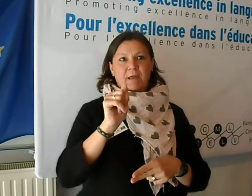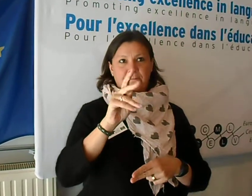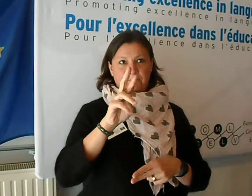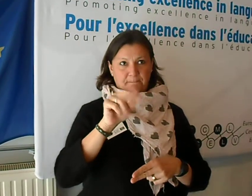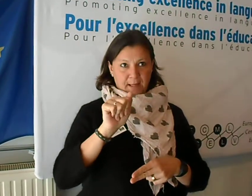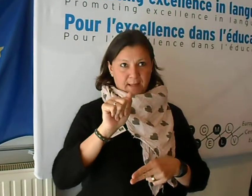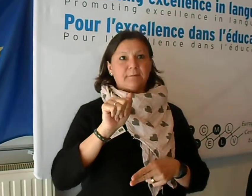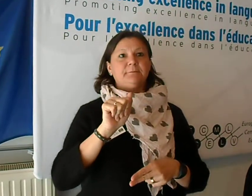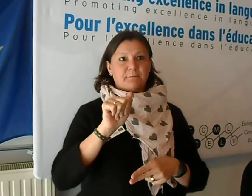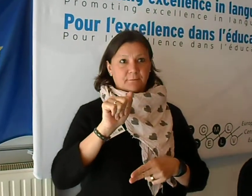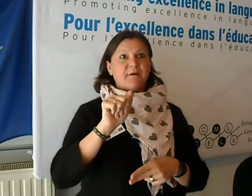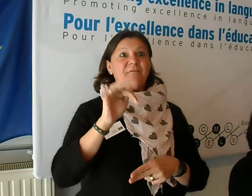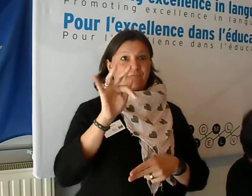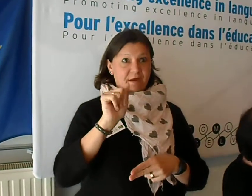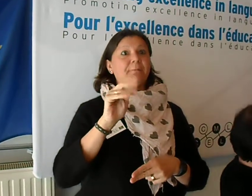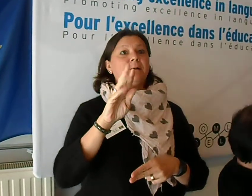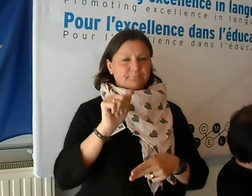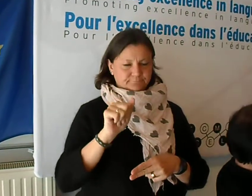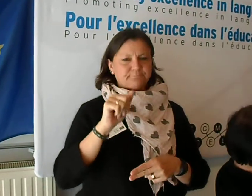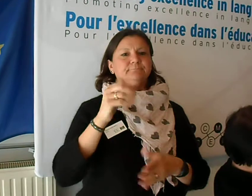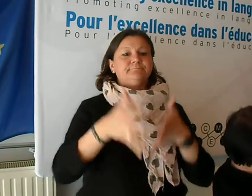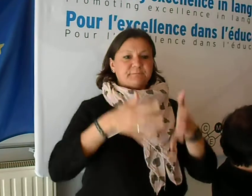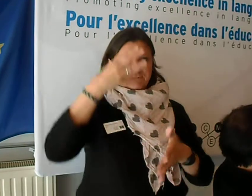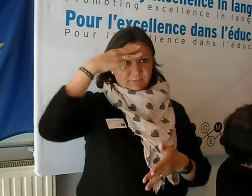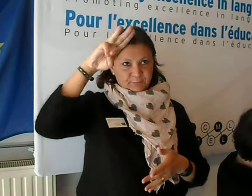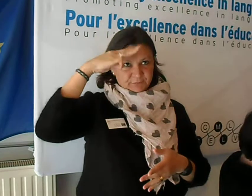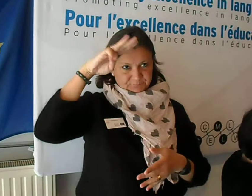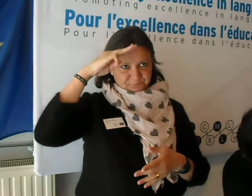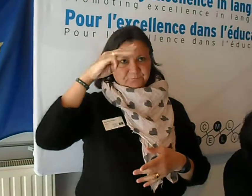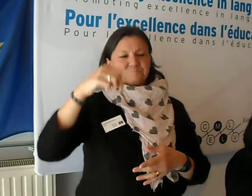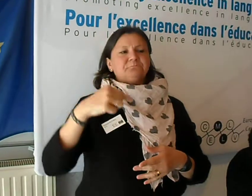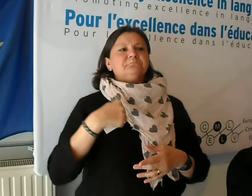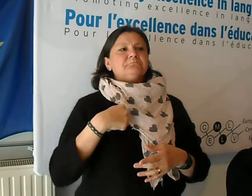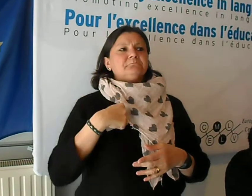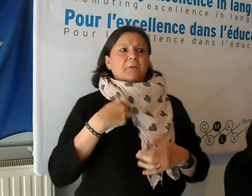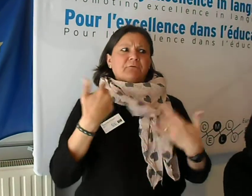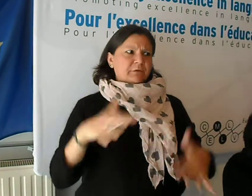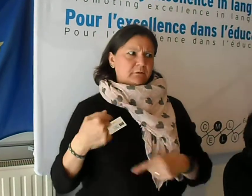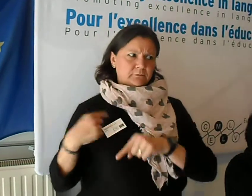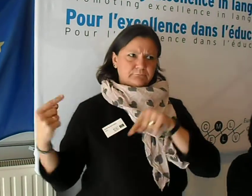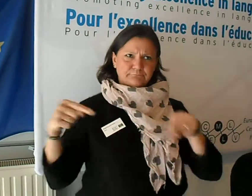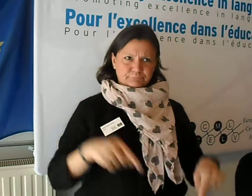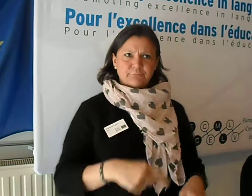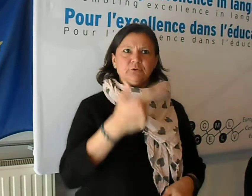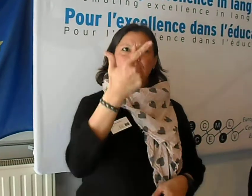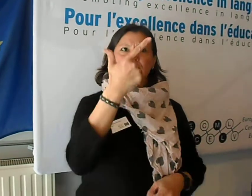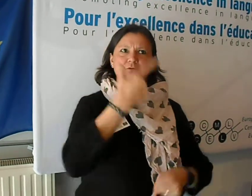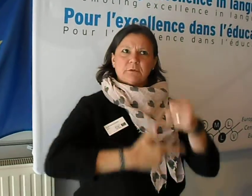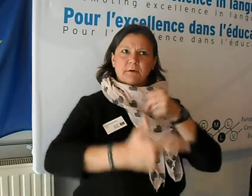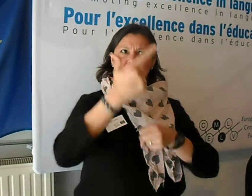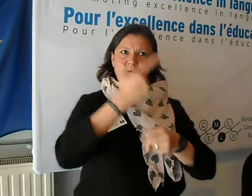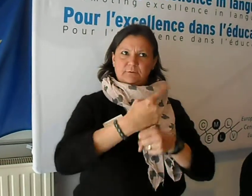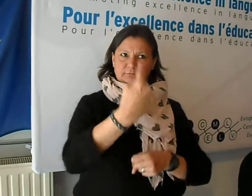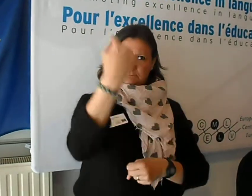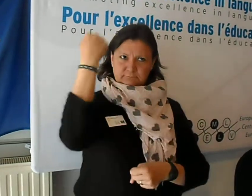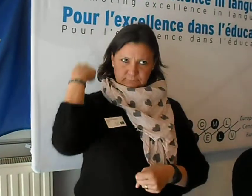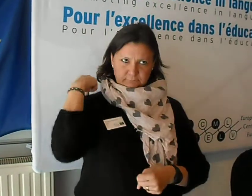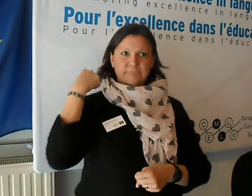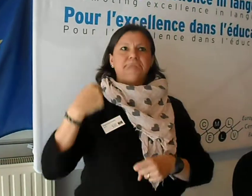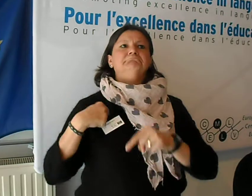Pompeo Frappe, that's the sign name of my university. I've been involved in this project